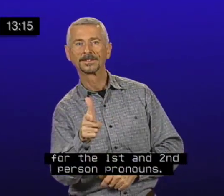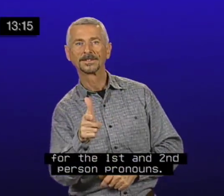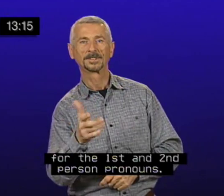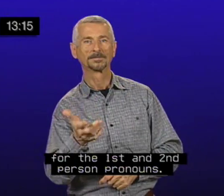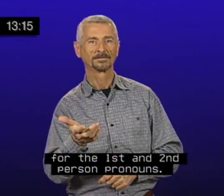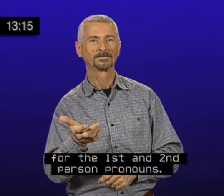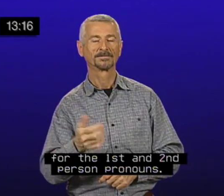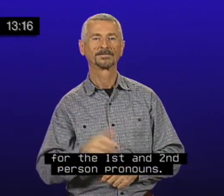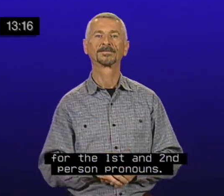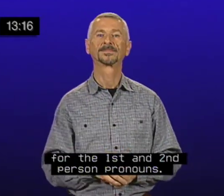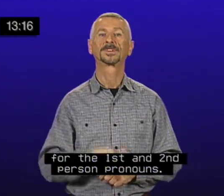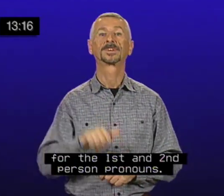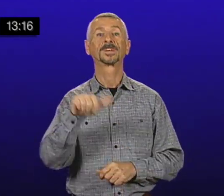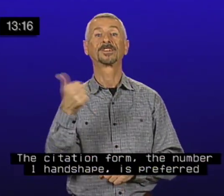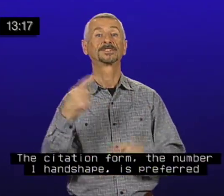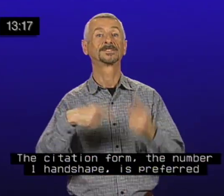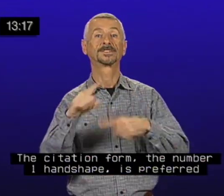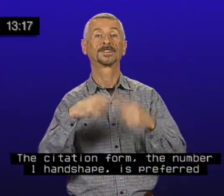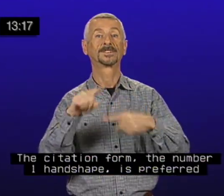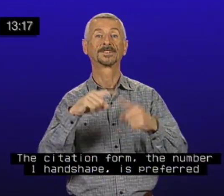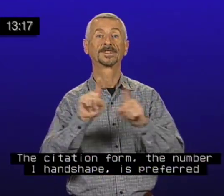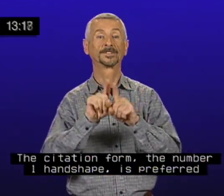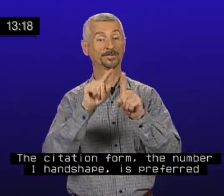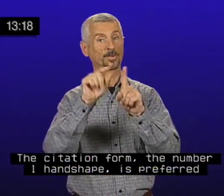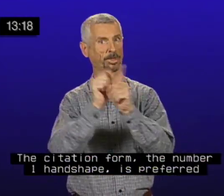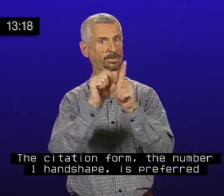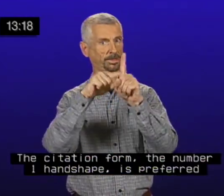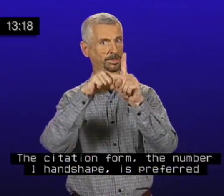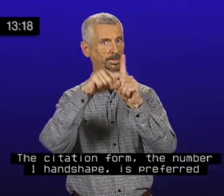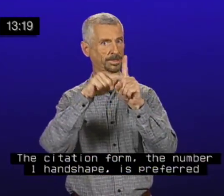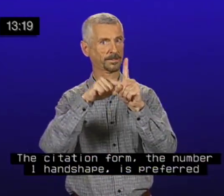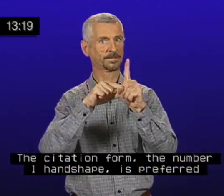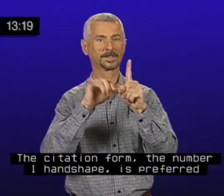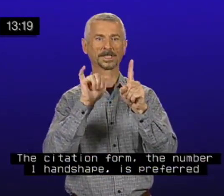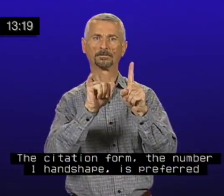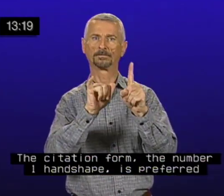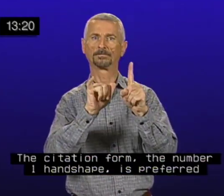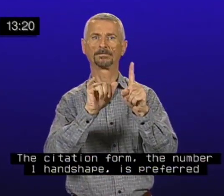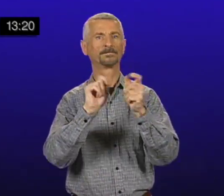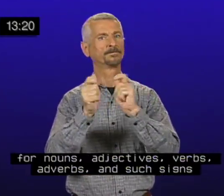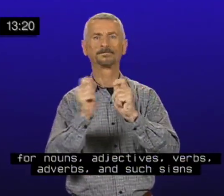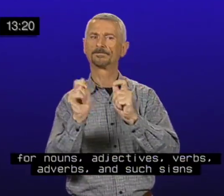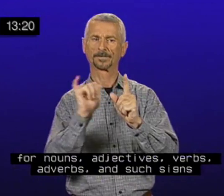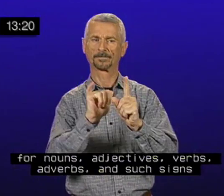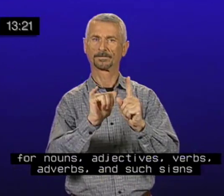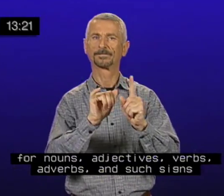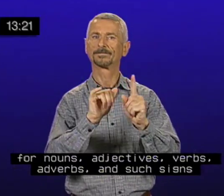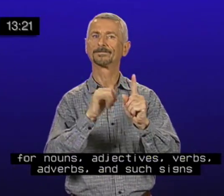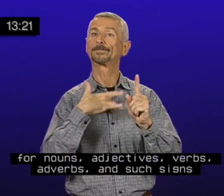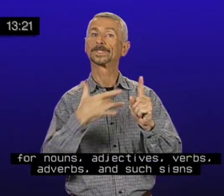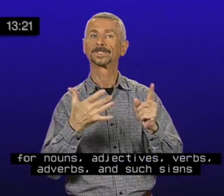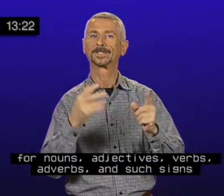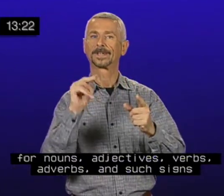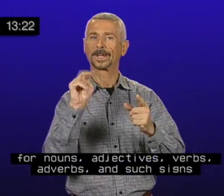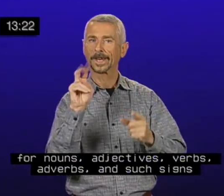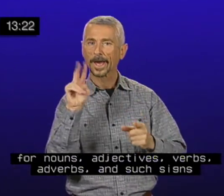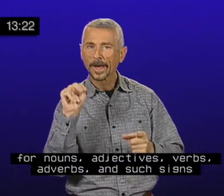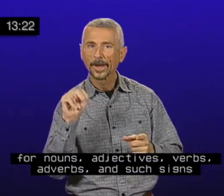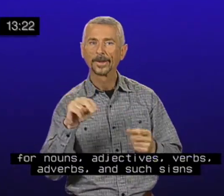The citation form, the number one hand shape, is preferred for nouns, adjectives,